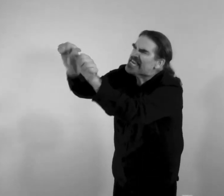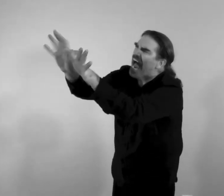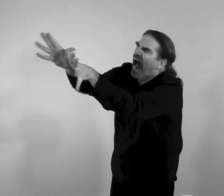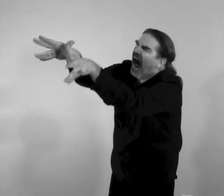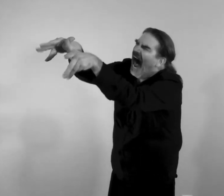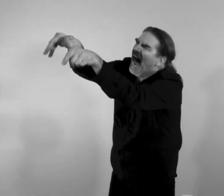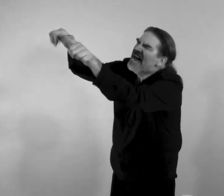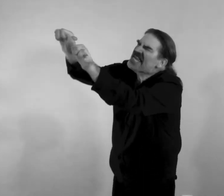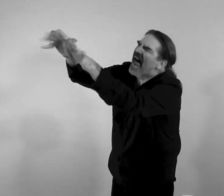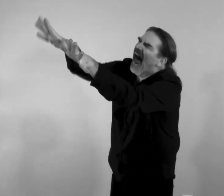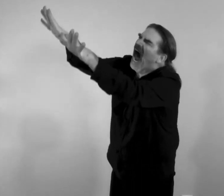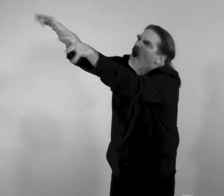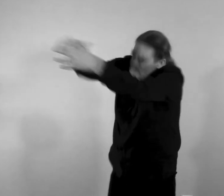flies freak